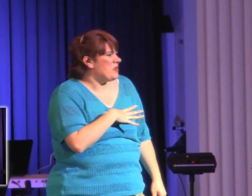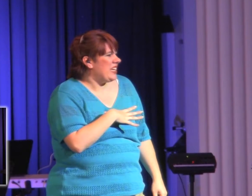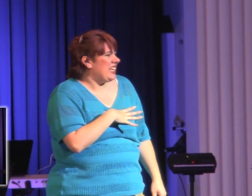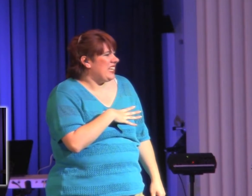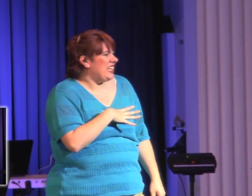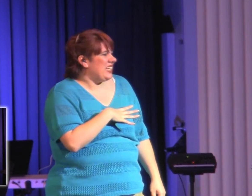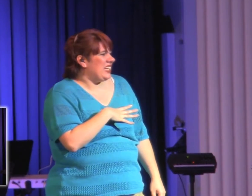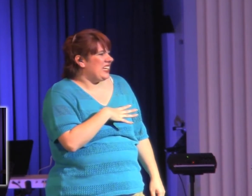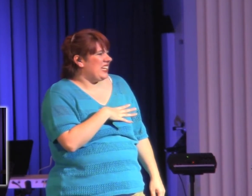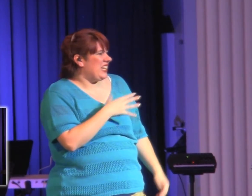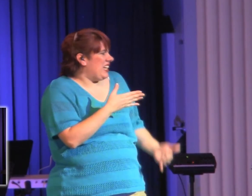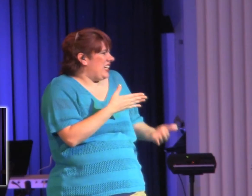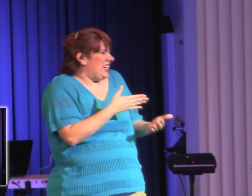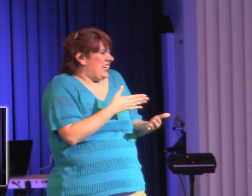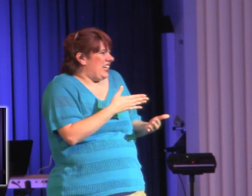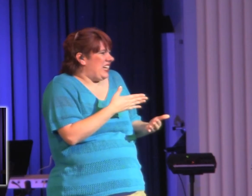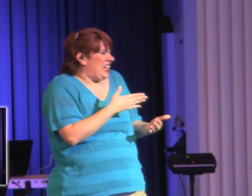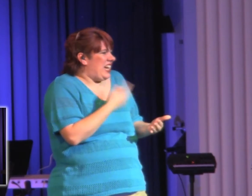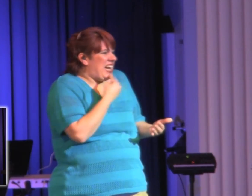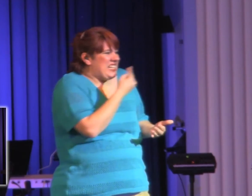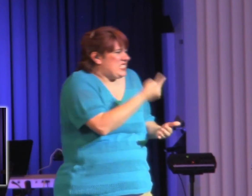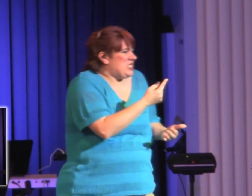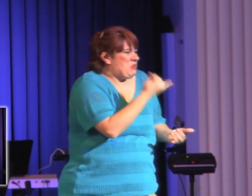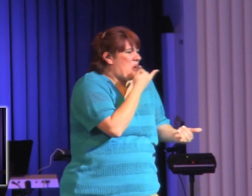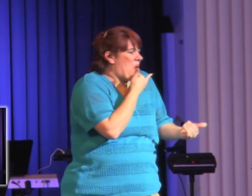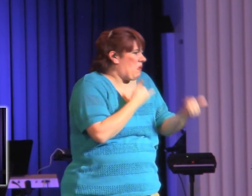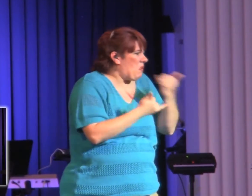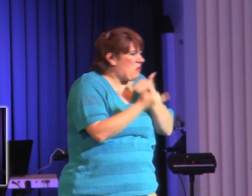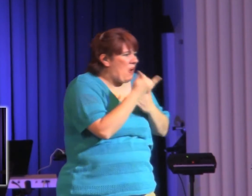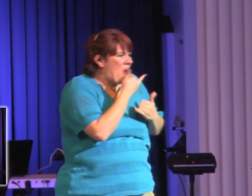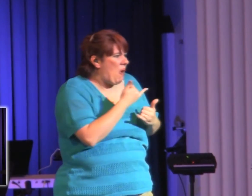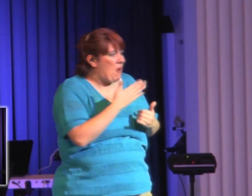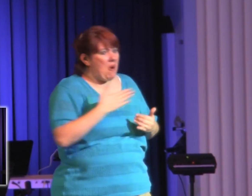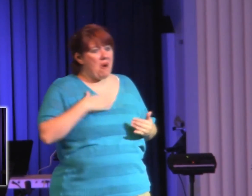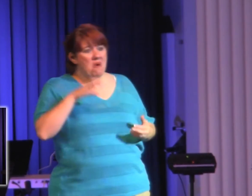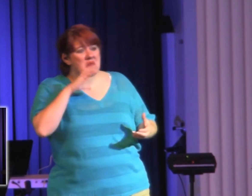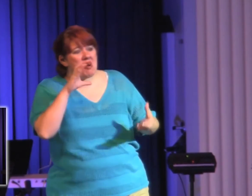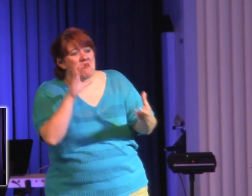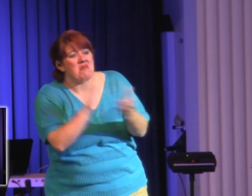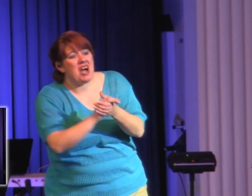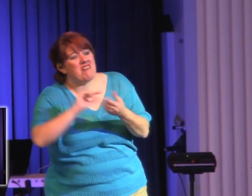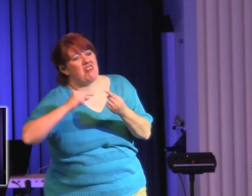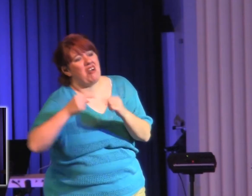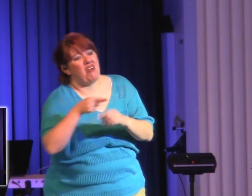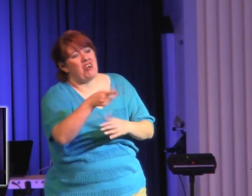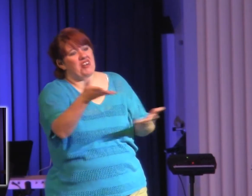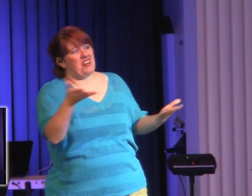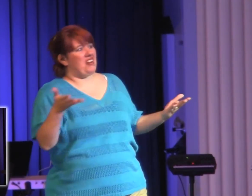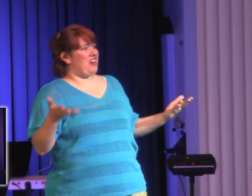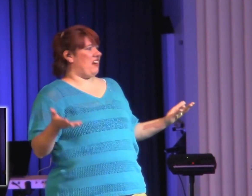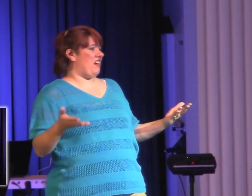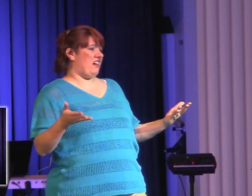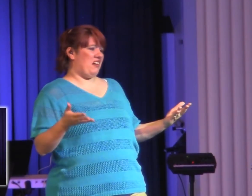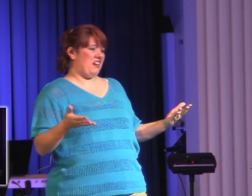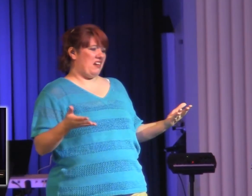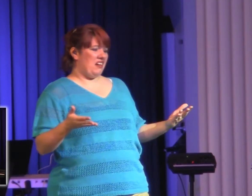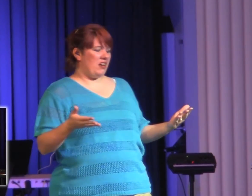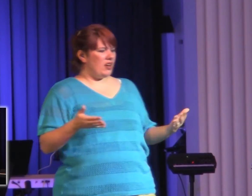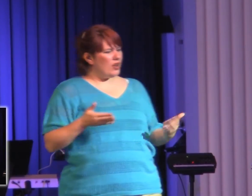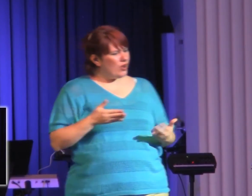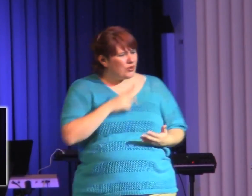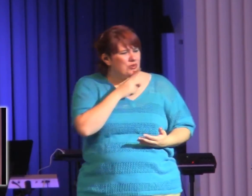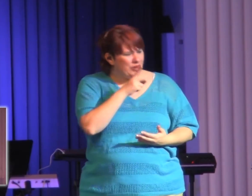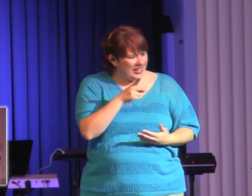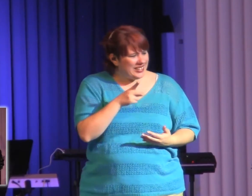wife. Oh, man. That wasn't even right. Either way, that was wrong. You know, it's amazing